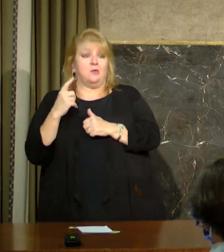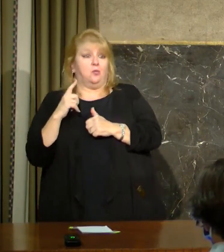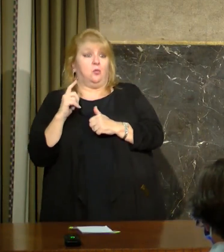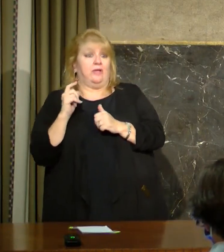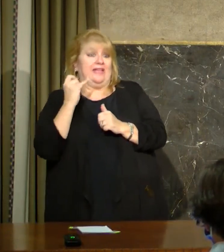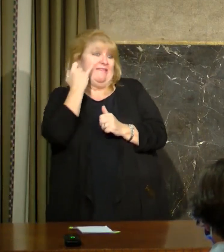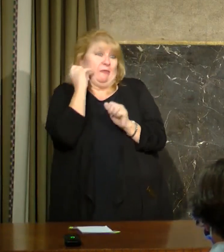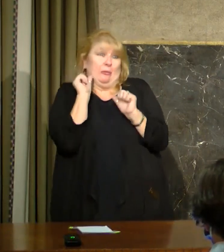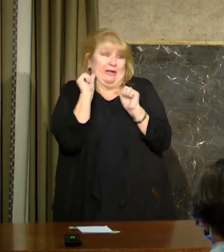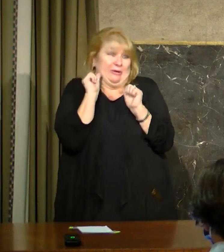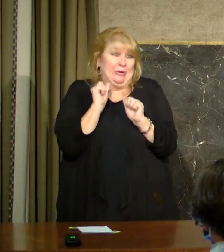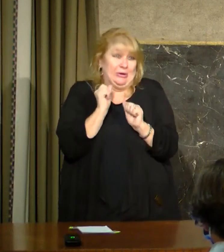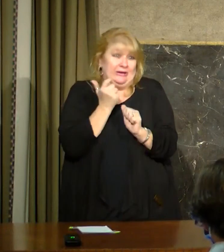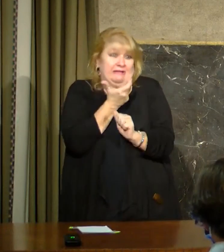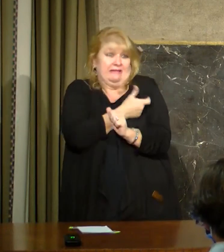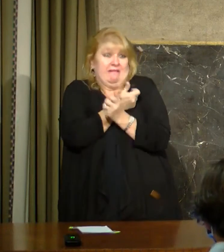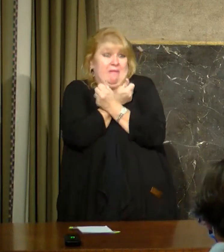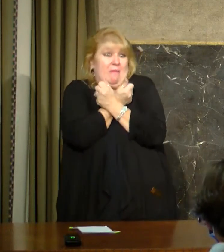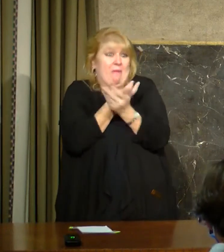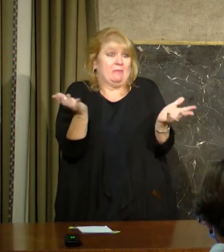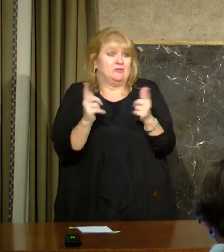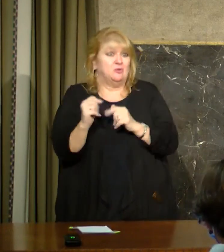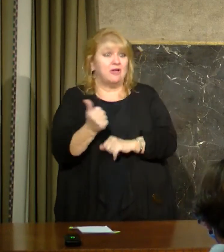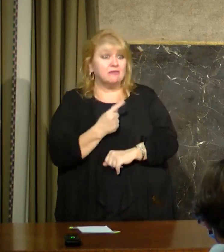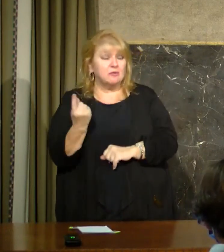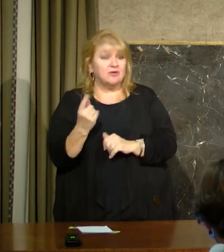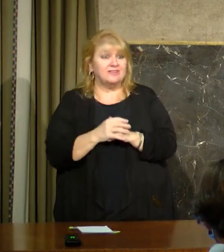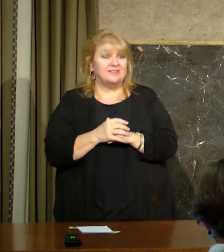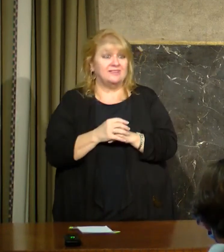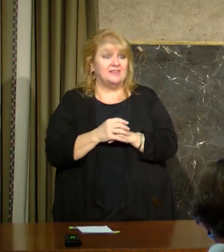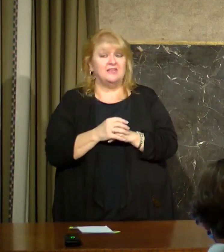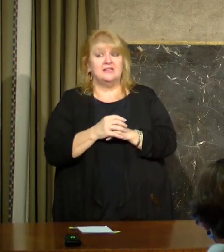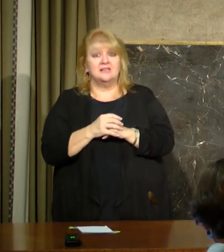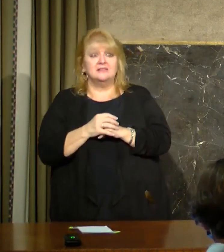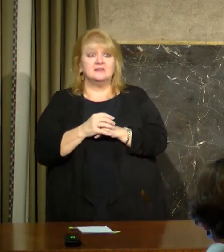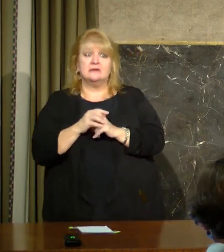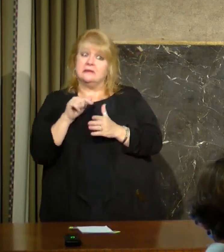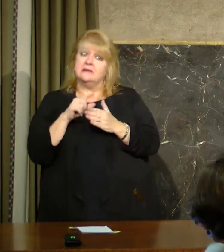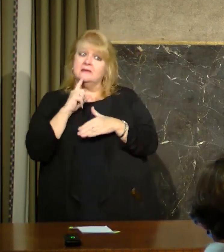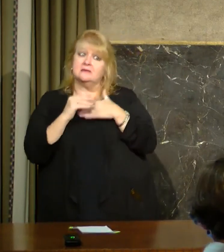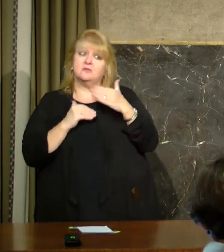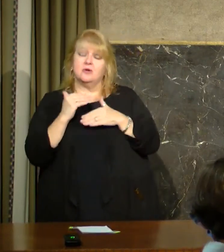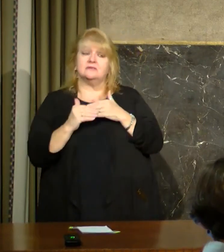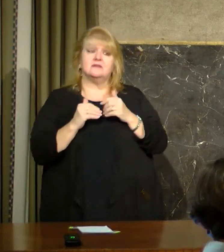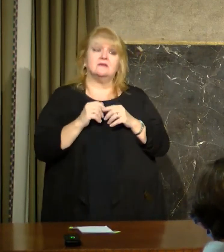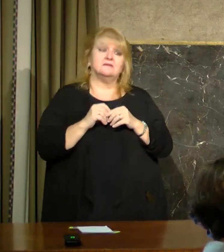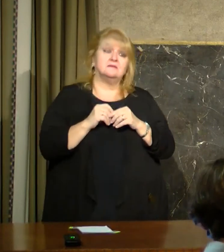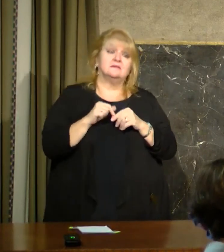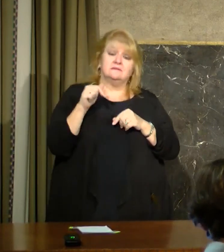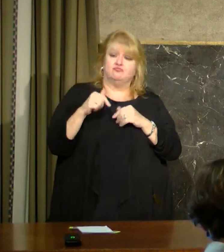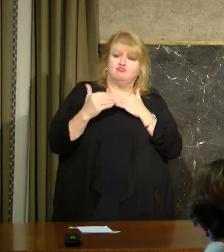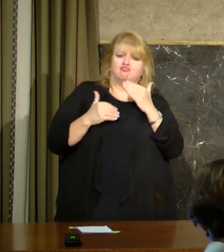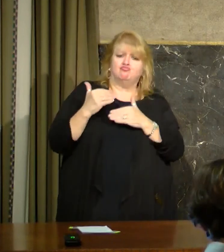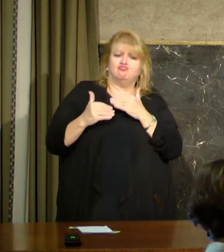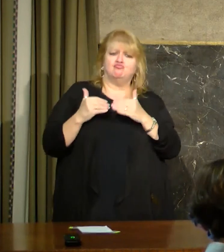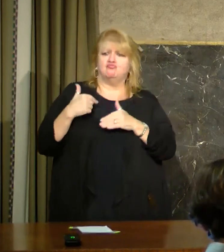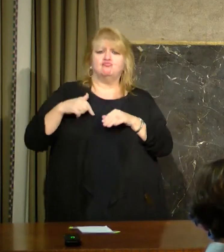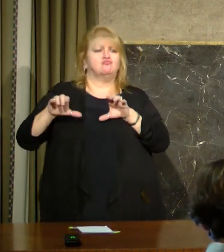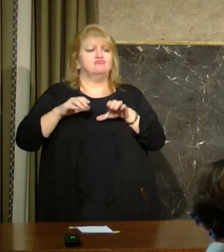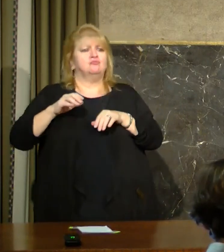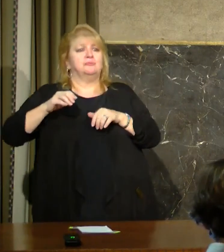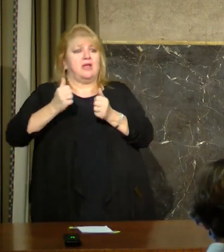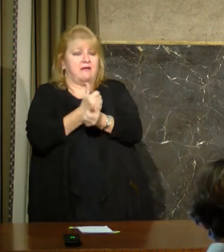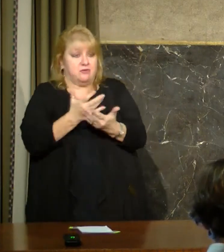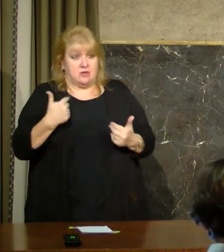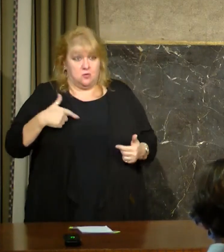it all at once if we had it all available to us. So this is very much a process. And it's a process that we're doing everything